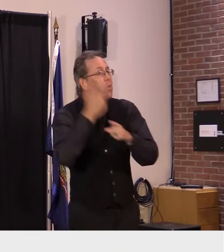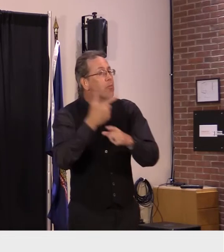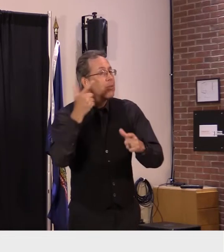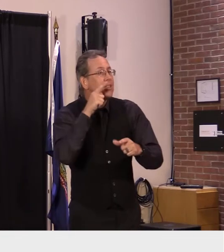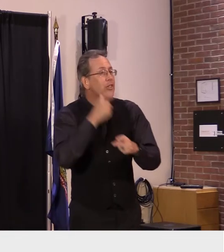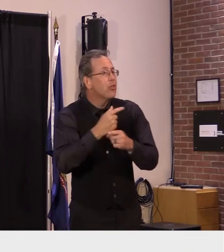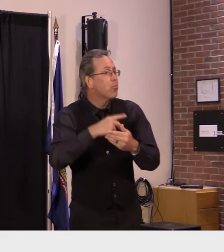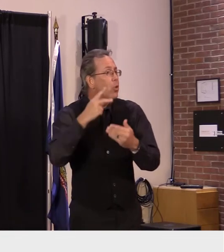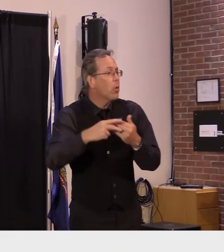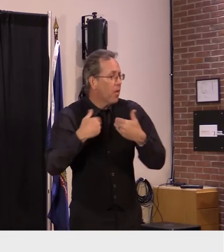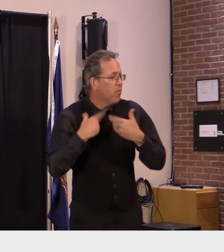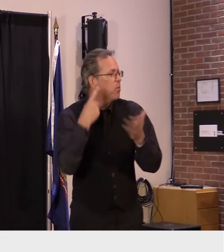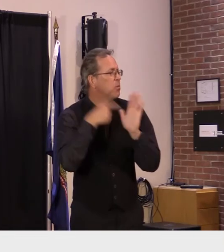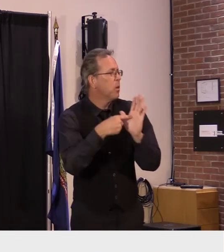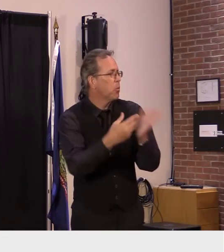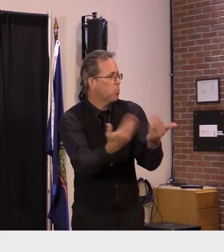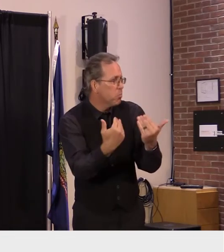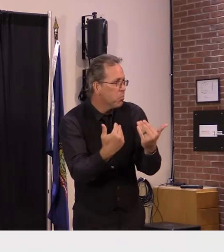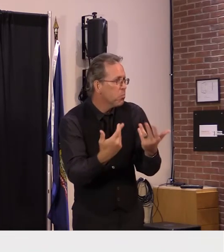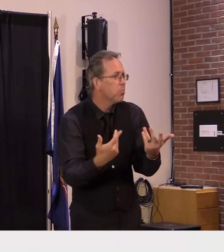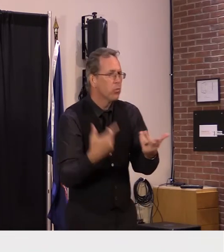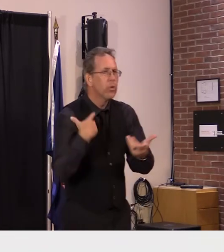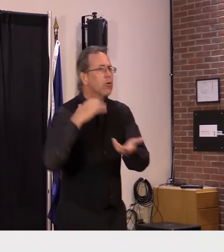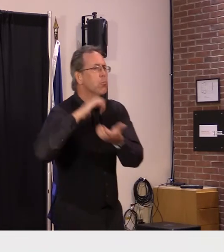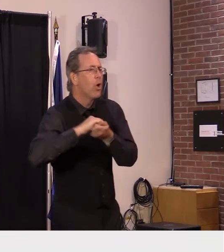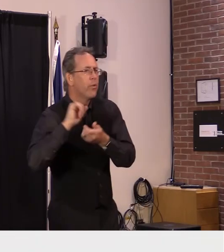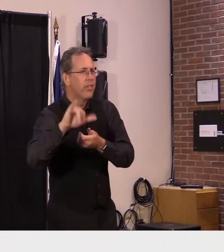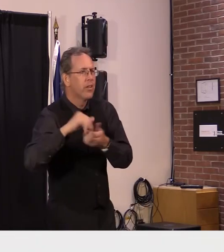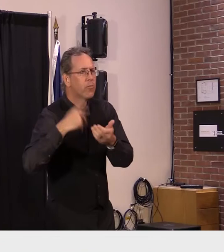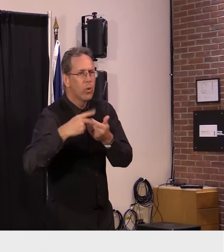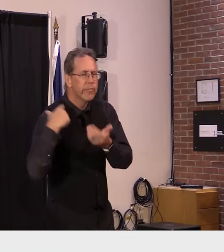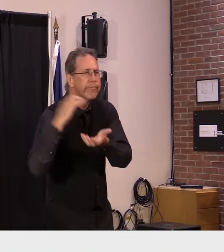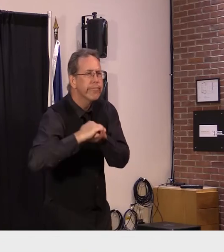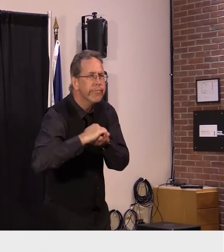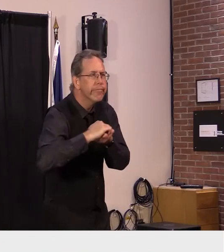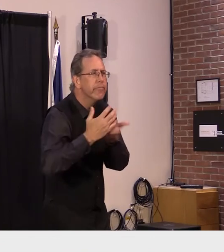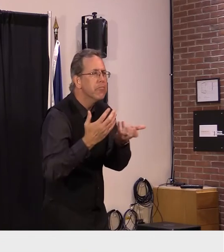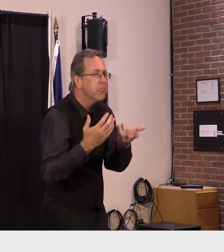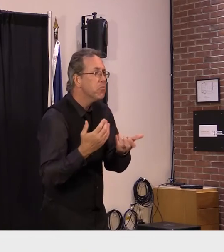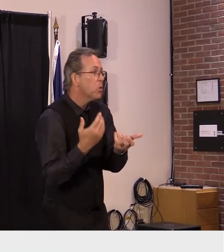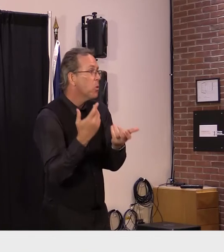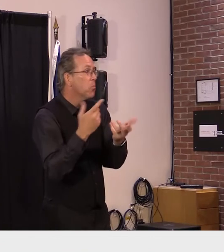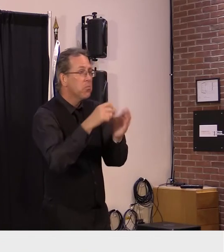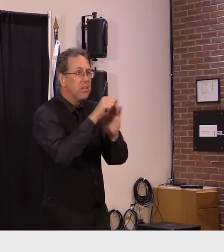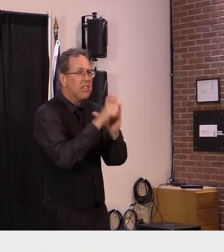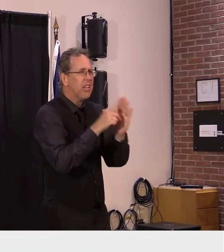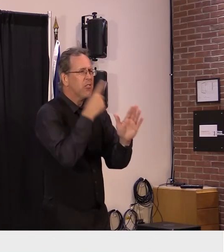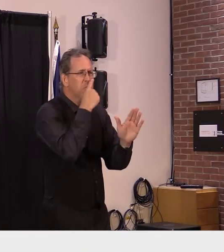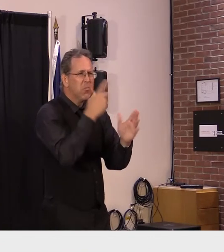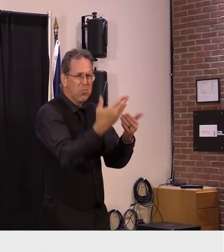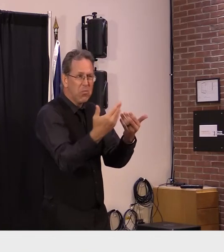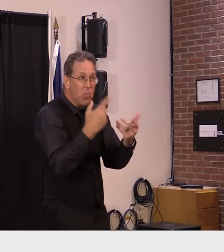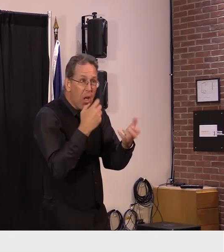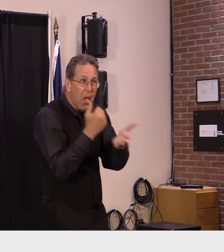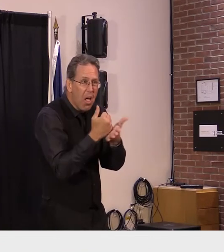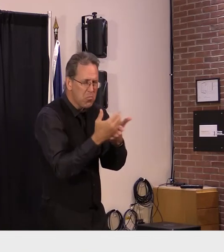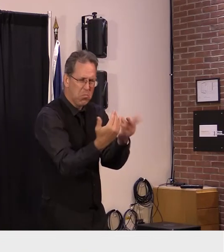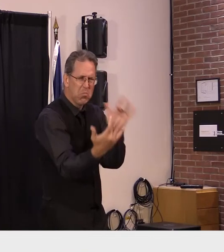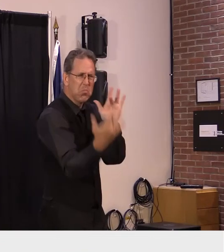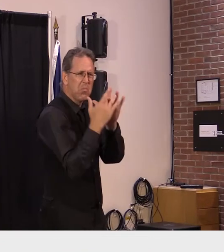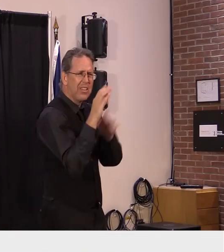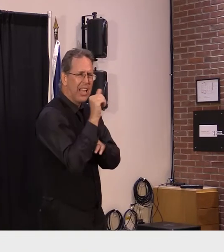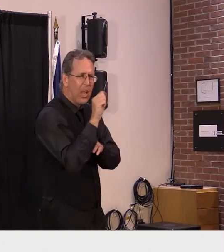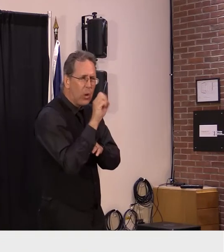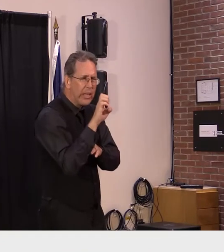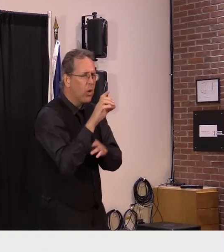organization up as a as a partner organization so at the state level certainly by all means reach out to the agency but we're also going to